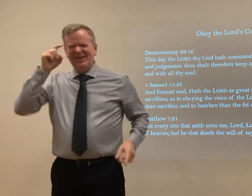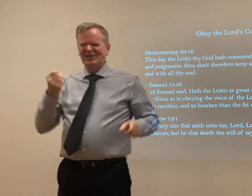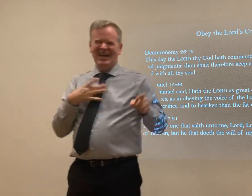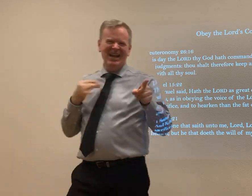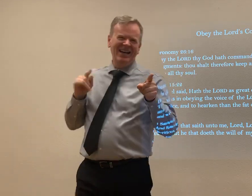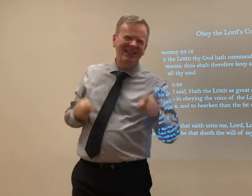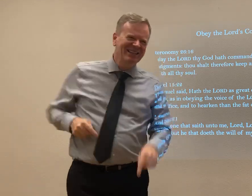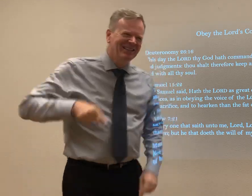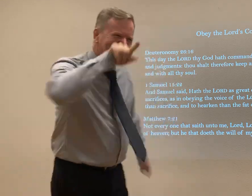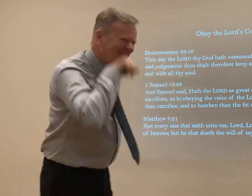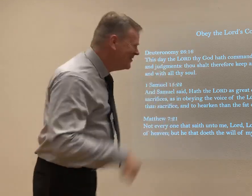I think she likes it.